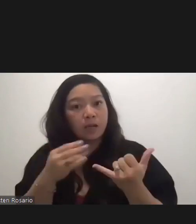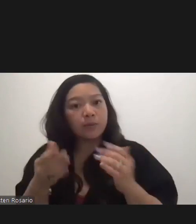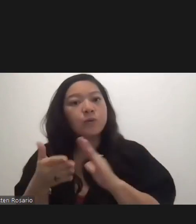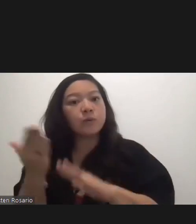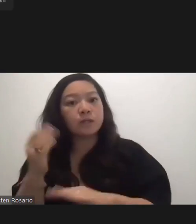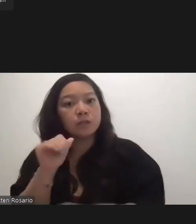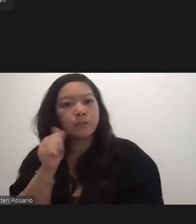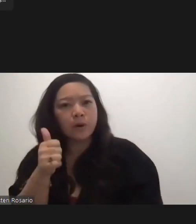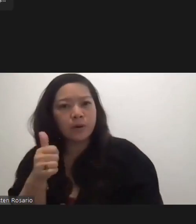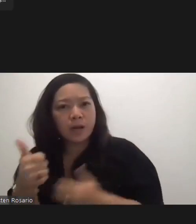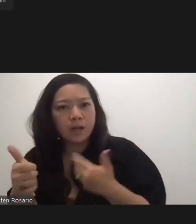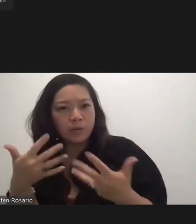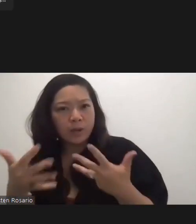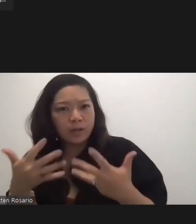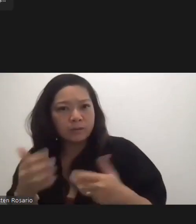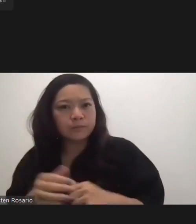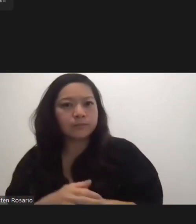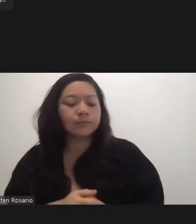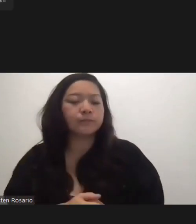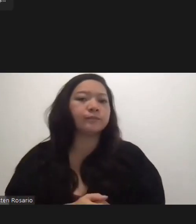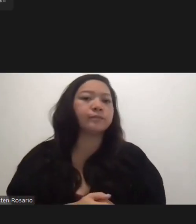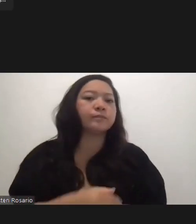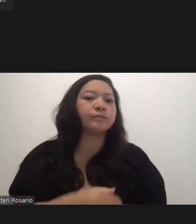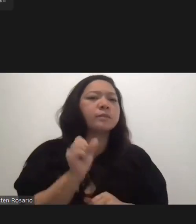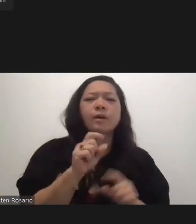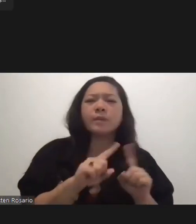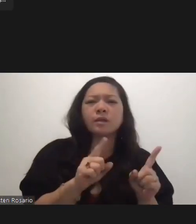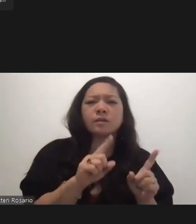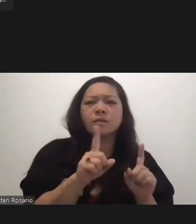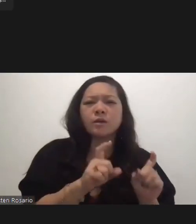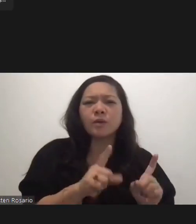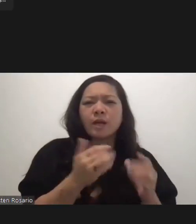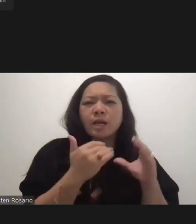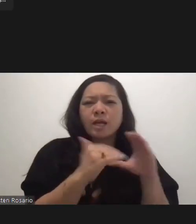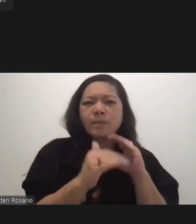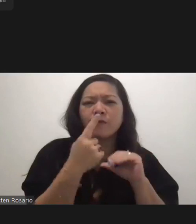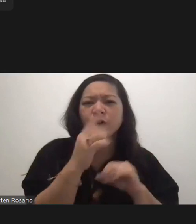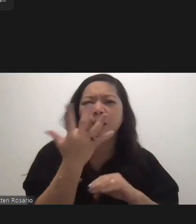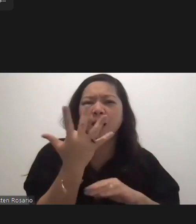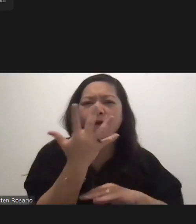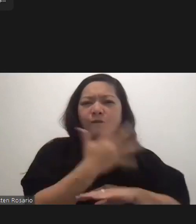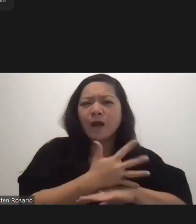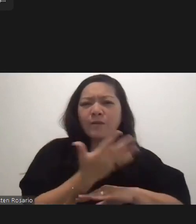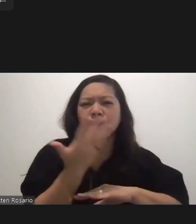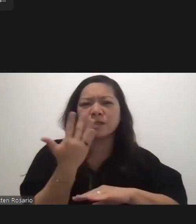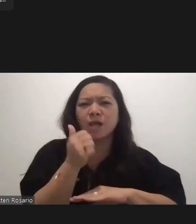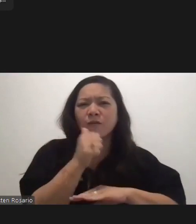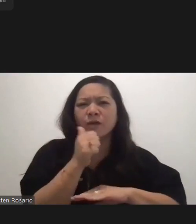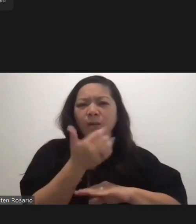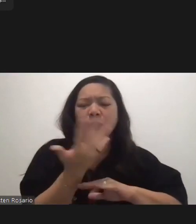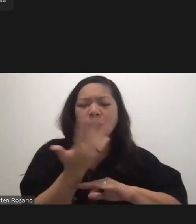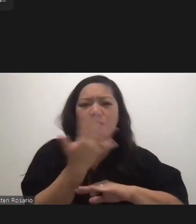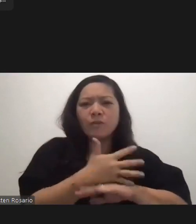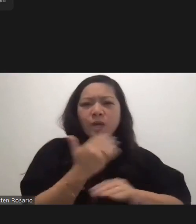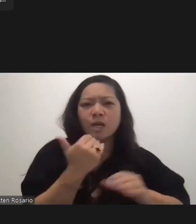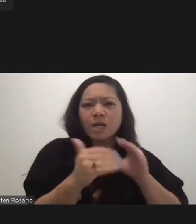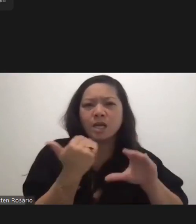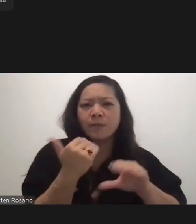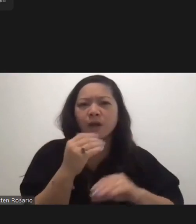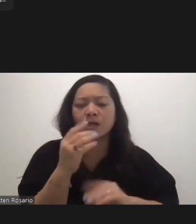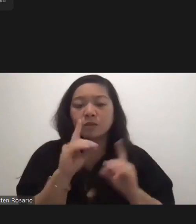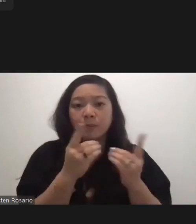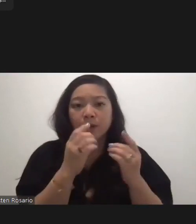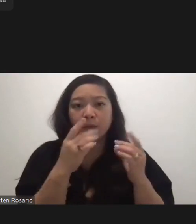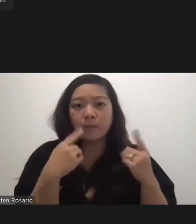anyway. Yeah, but, I mean, they were emailing for the last five days, every day for the last five days, so they can get a copy of